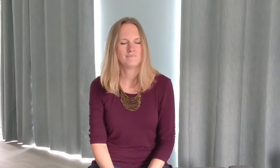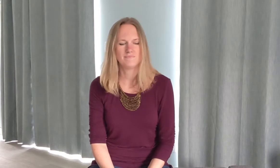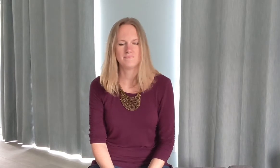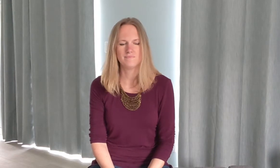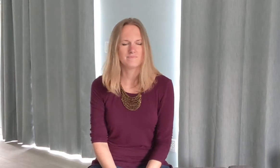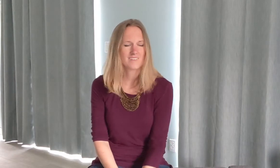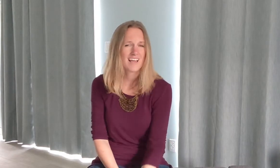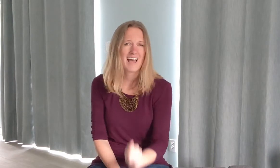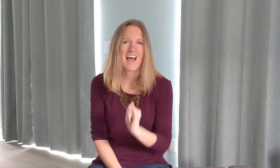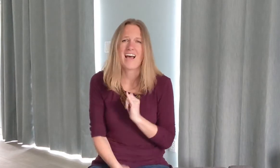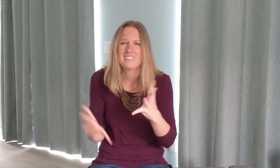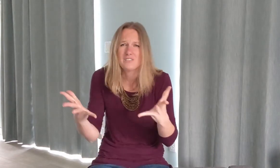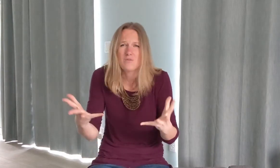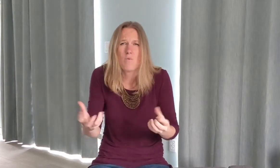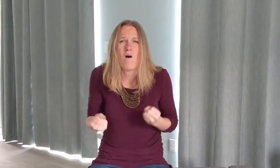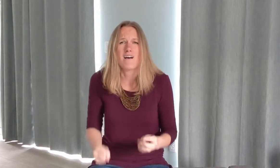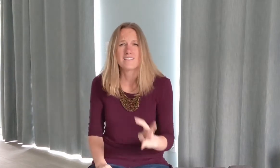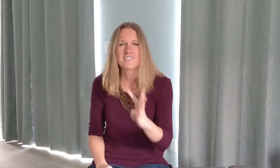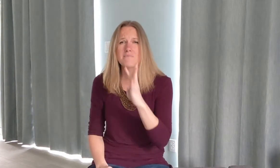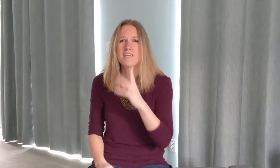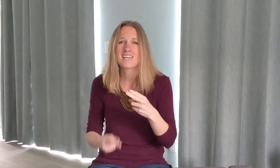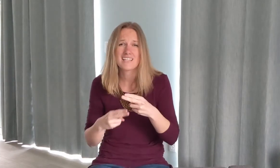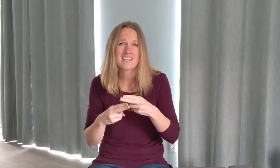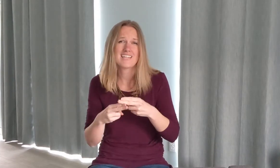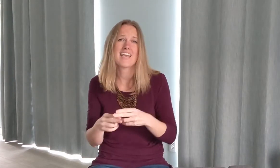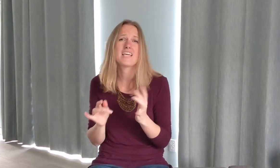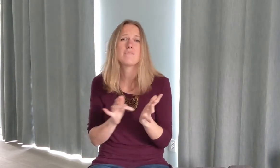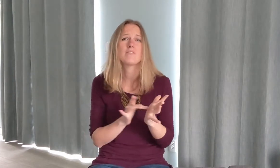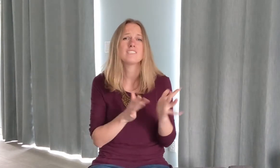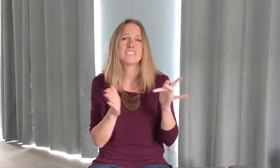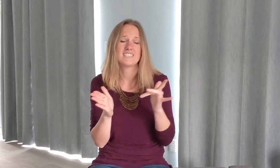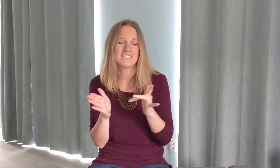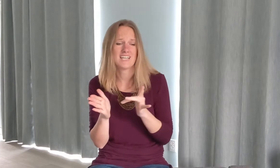I just want to speak the name of Jesus